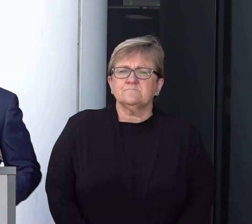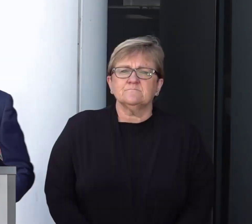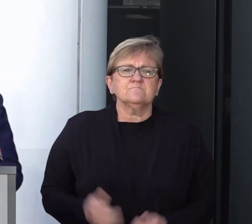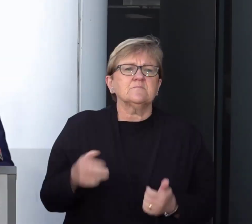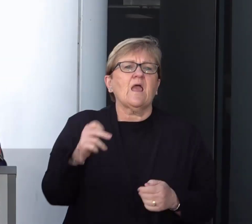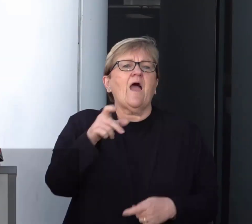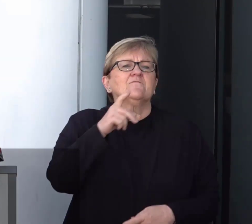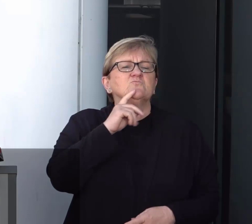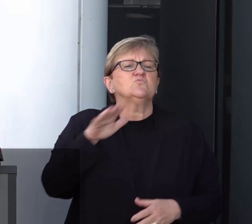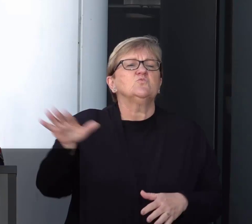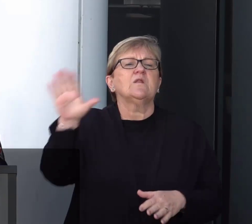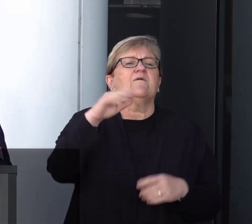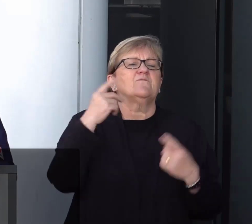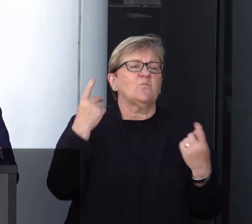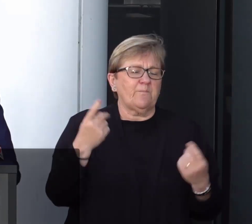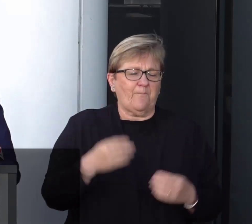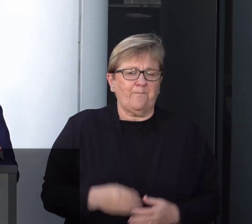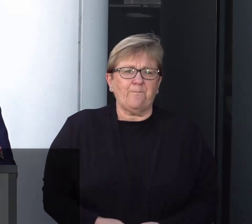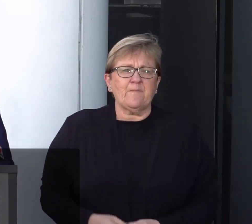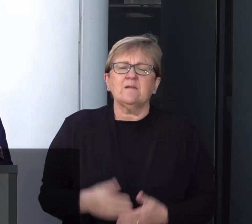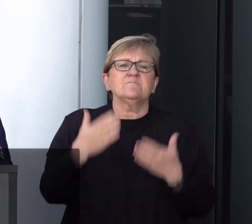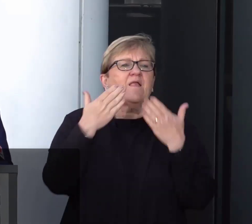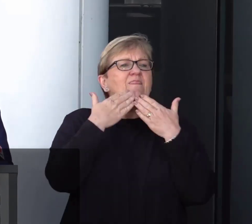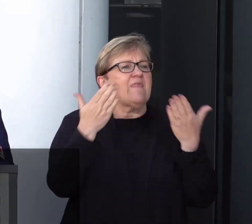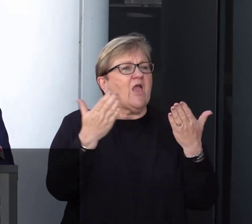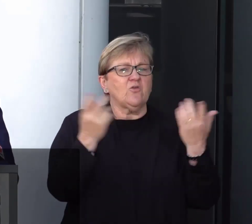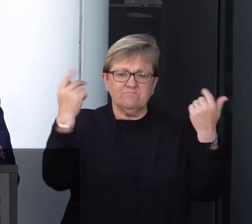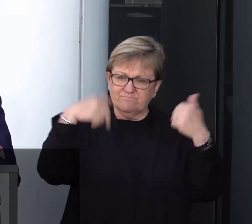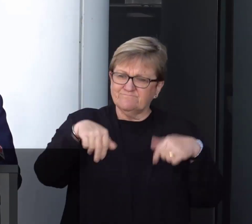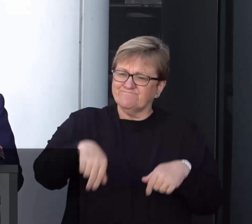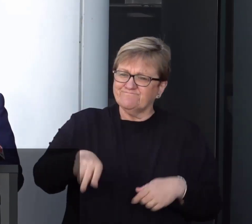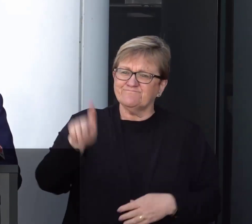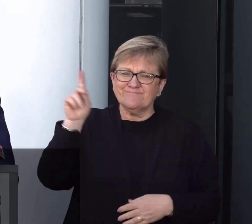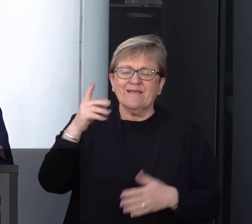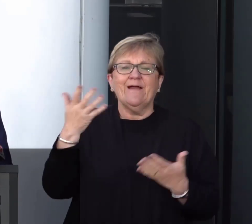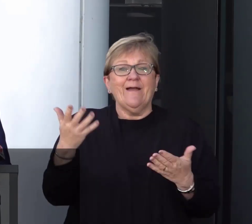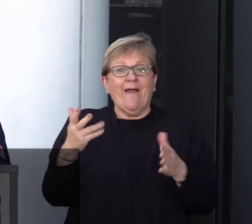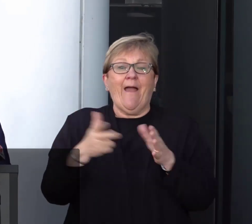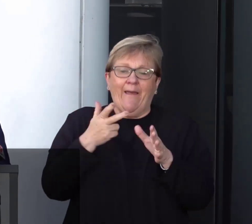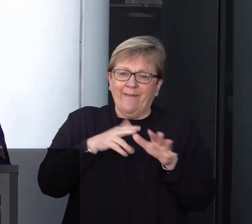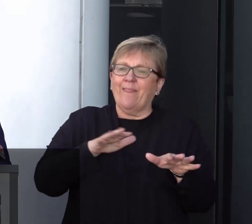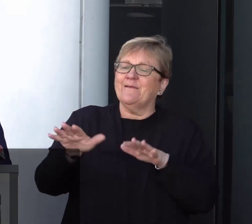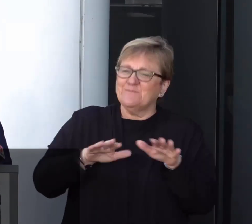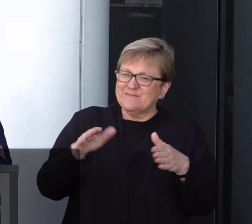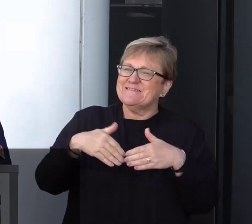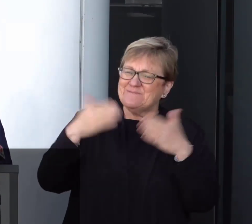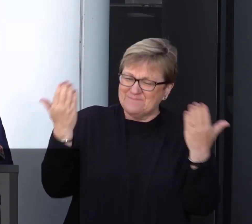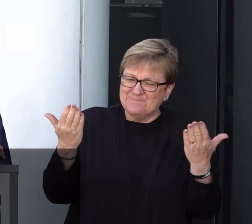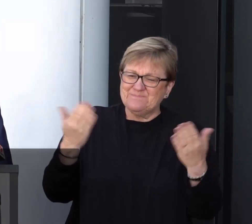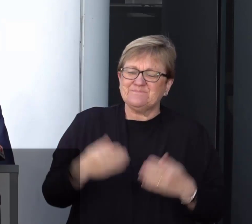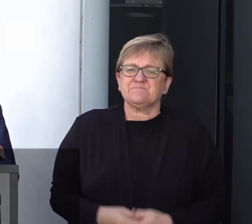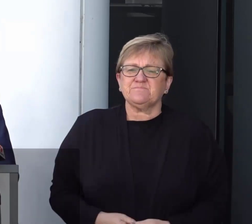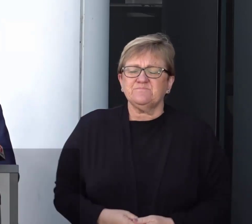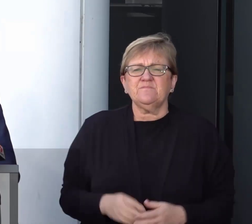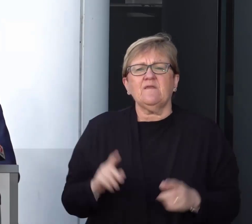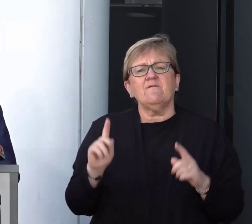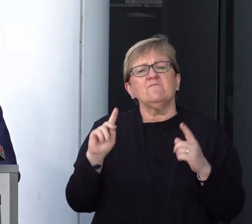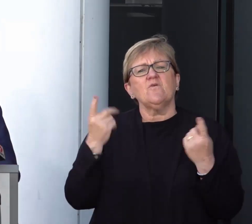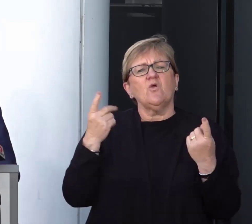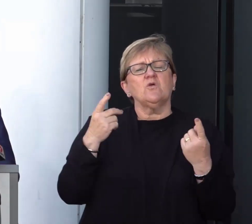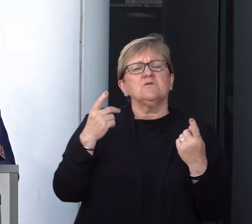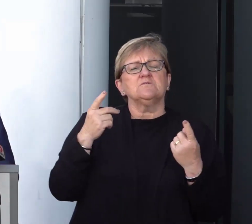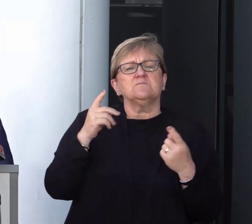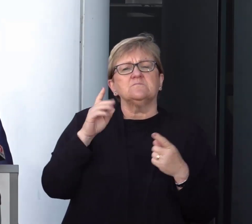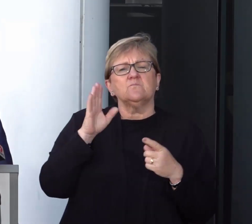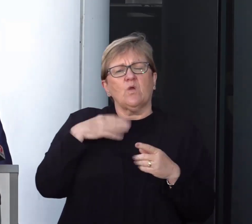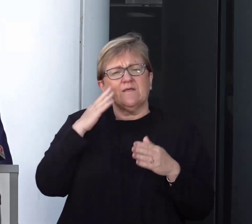Good afternoon everyone. Thank you for joining us on what is yet another busy day. First of all, just